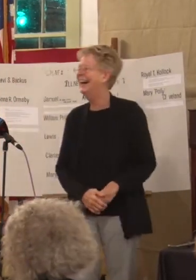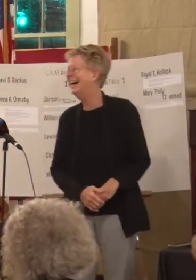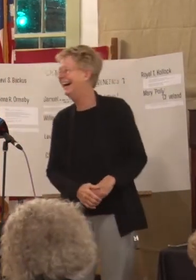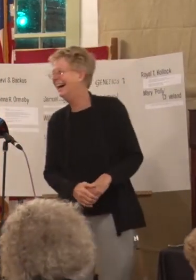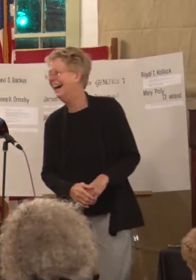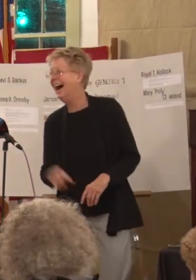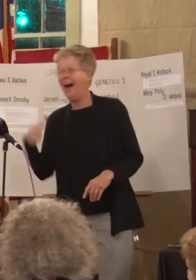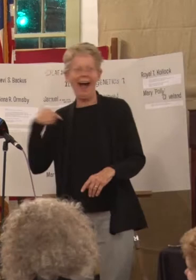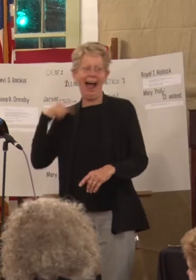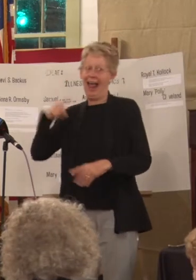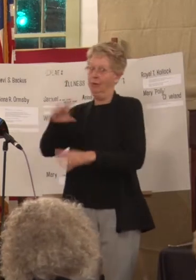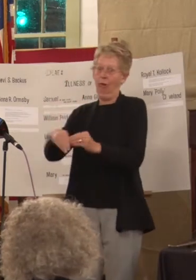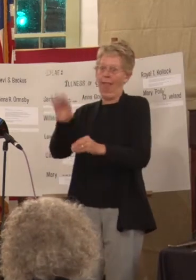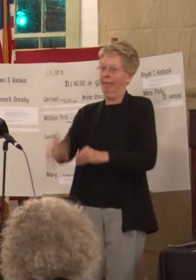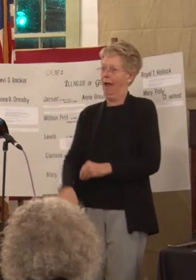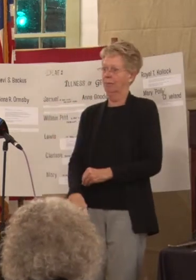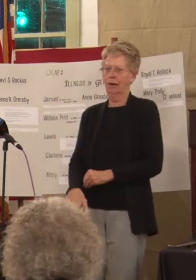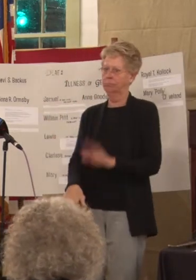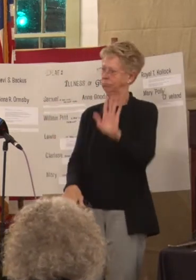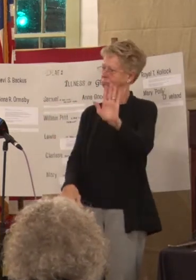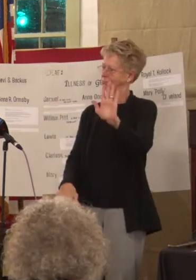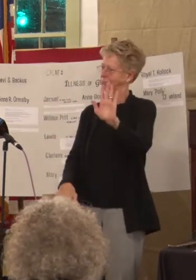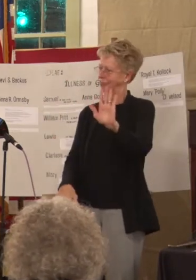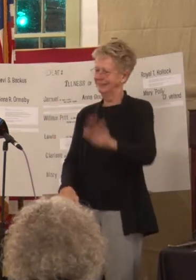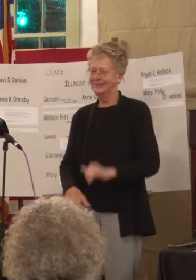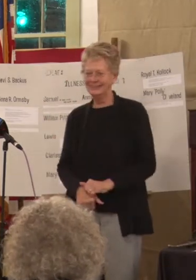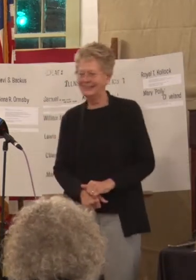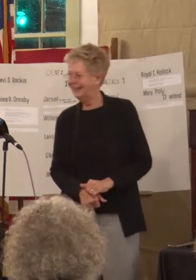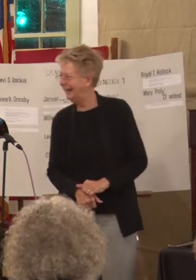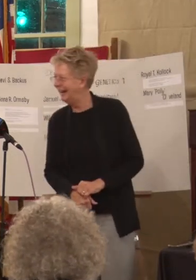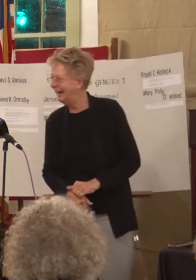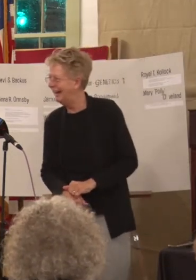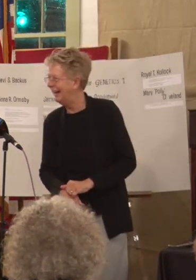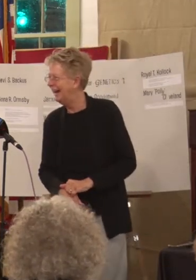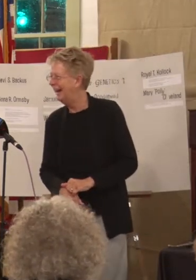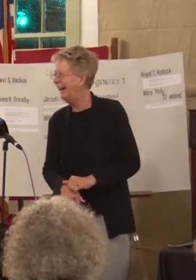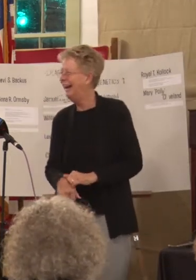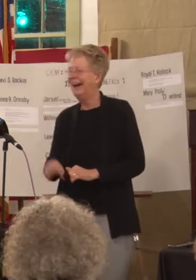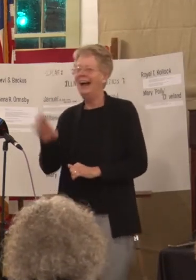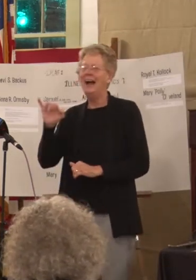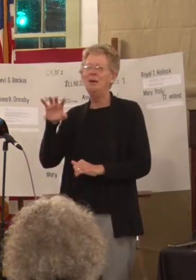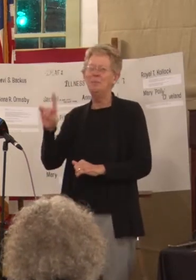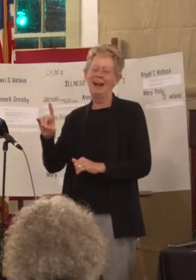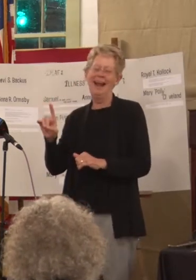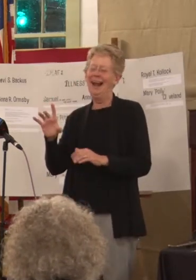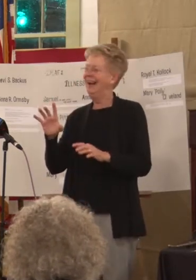I had to add that one. Leave that out. Brad, I'll you a background. I'm starting to sweat already,